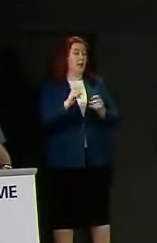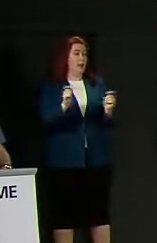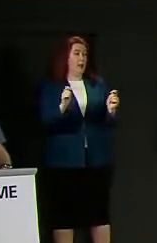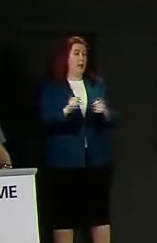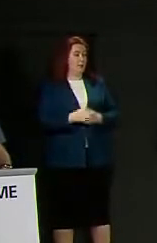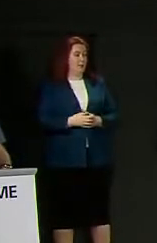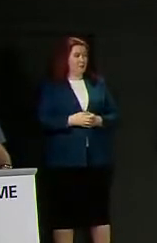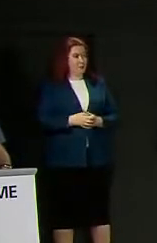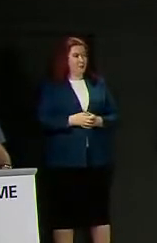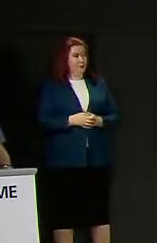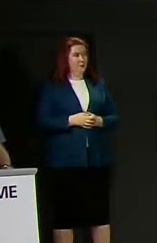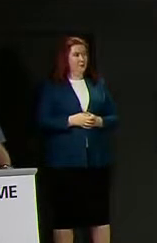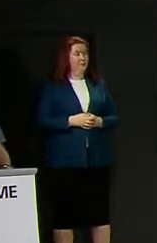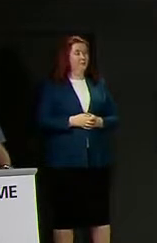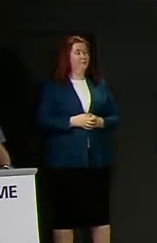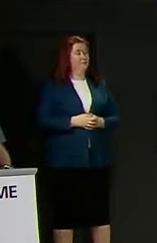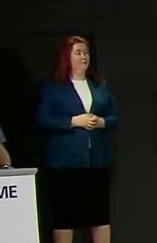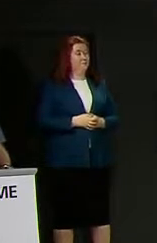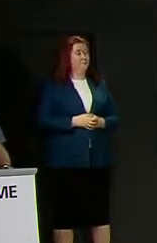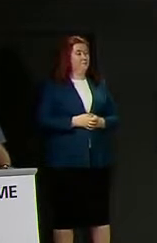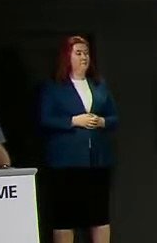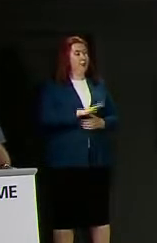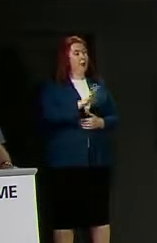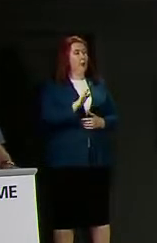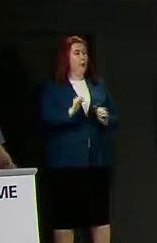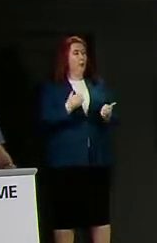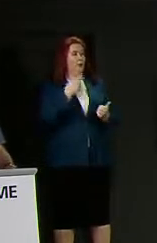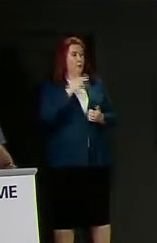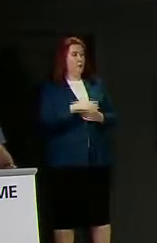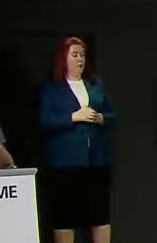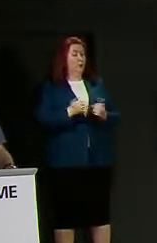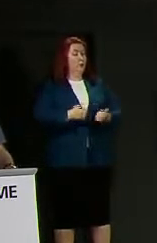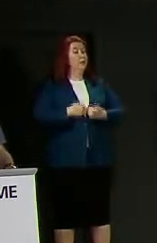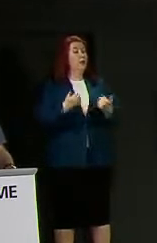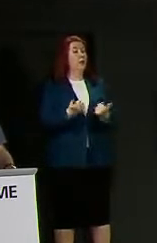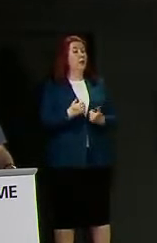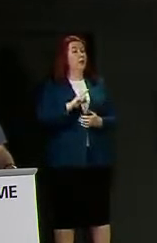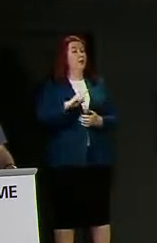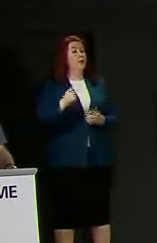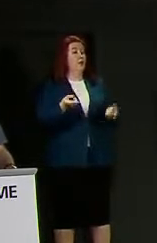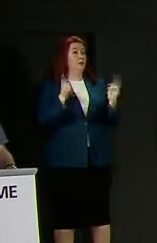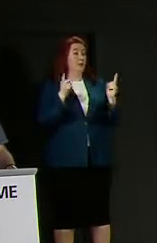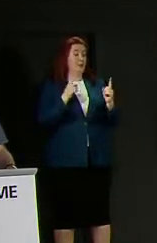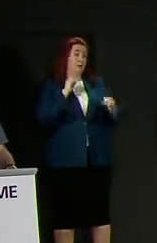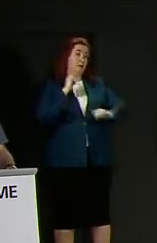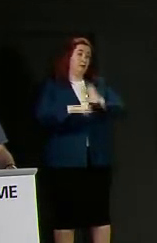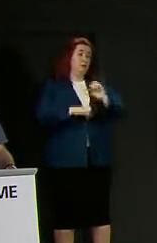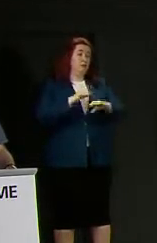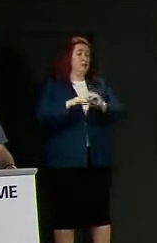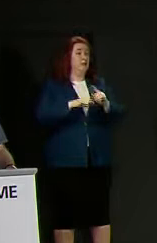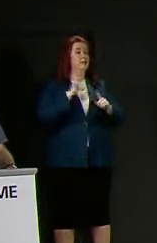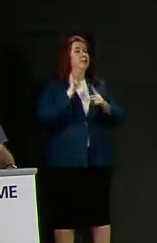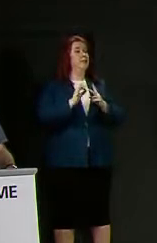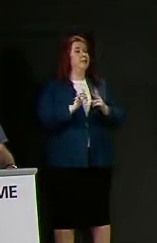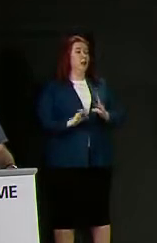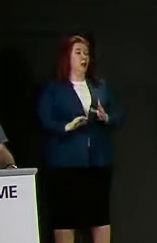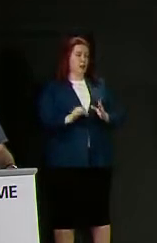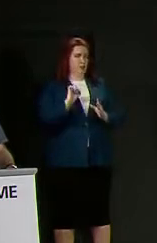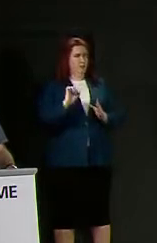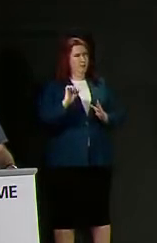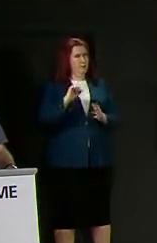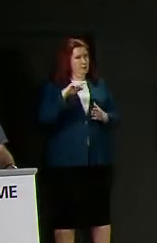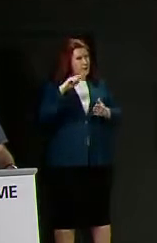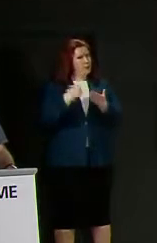hello good afternoon this morning the first minister talked in detail about some of the decision making